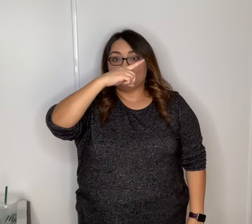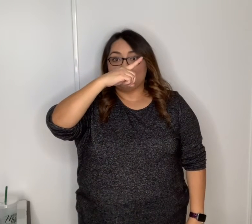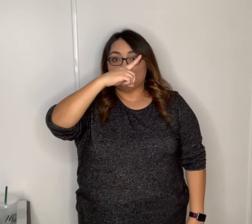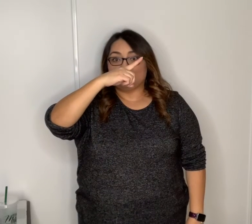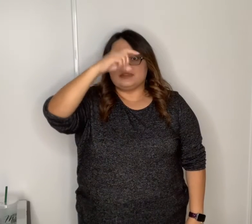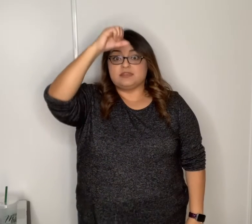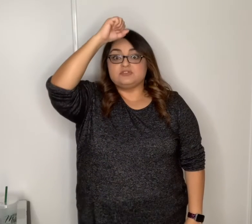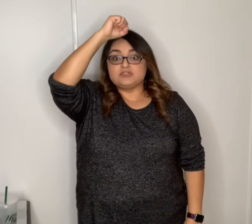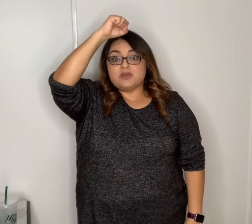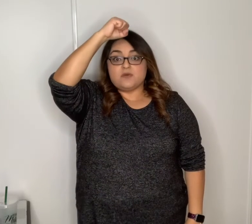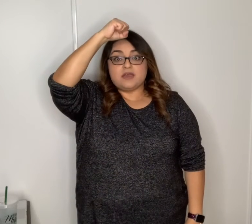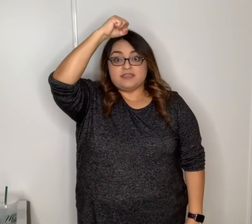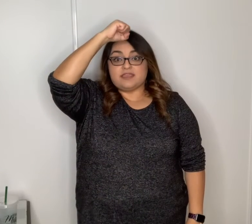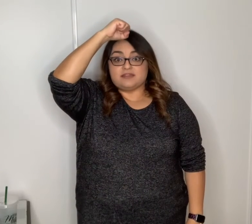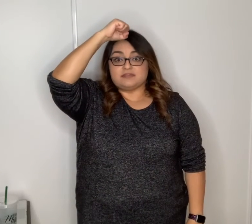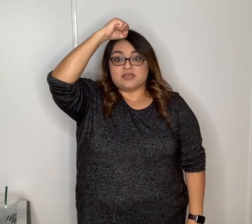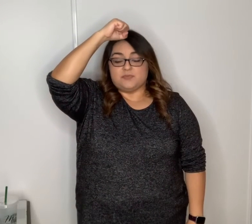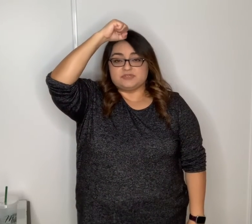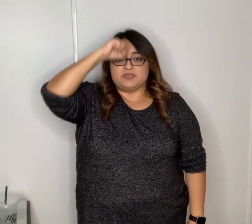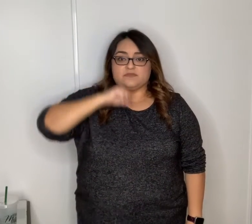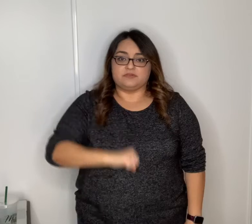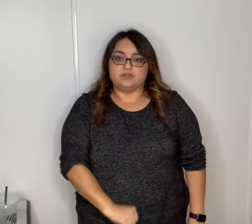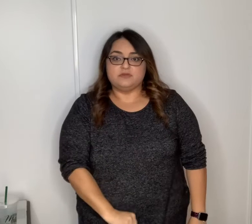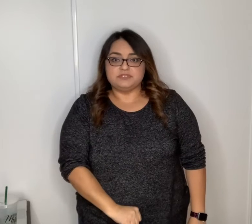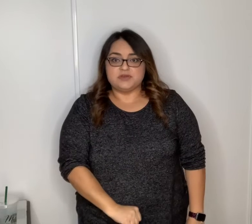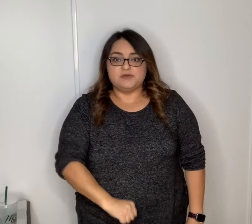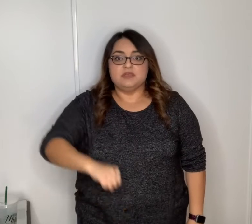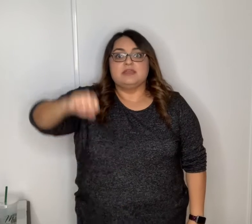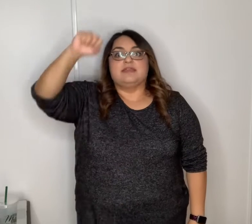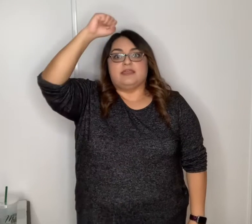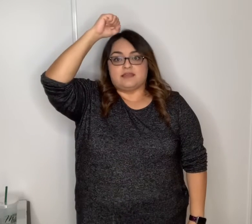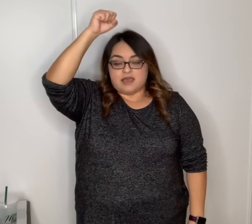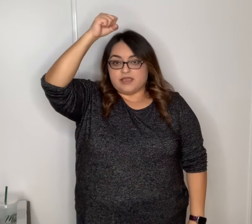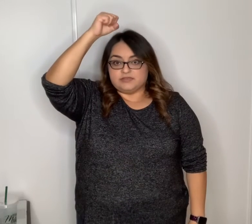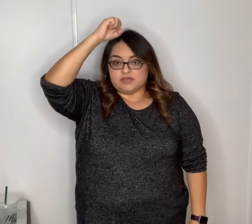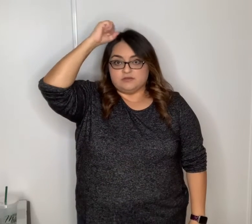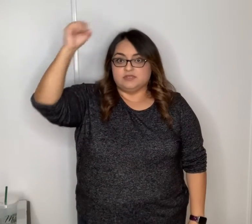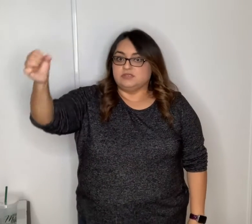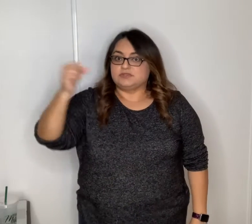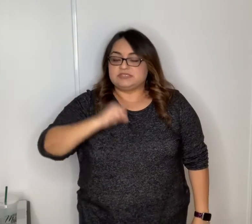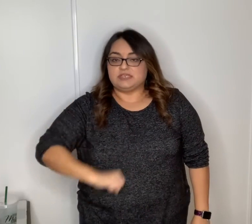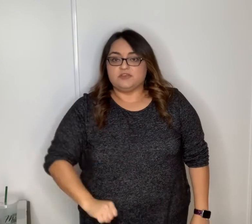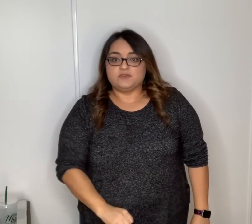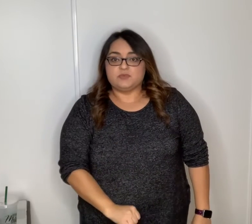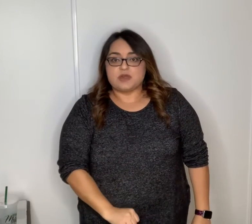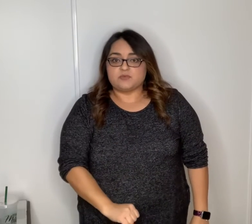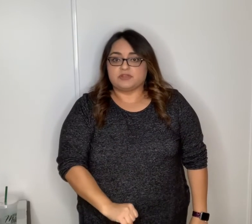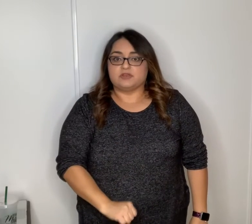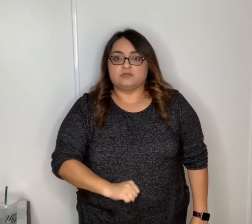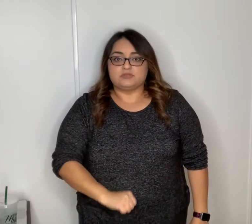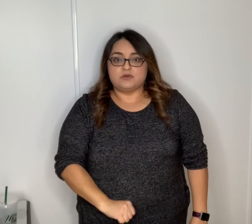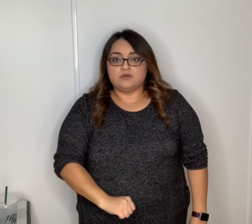up and then doe again at the top so we have a low doe and a high doe so singing it from the bottom we're gonna go do